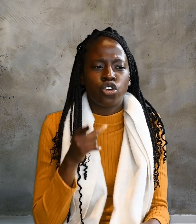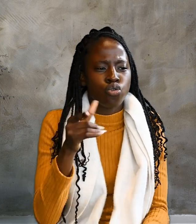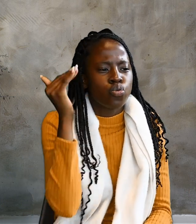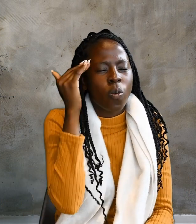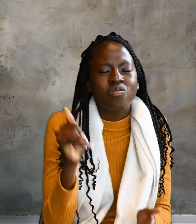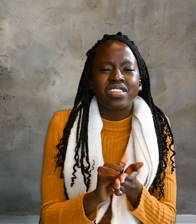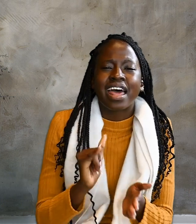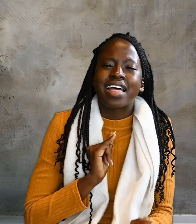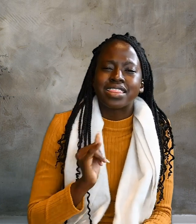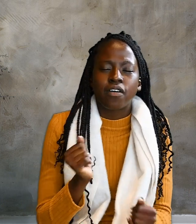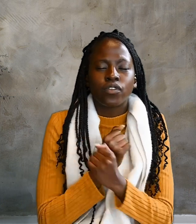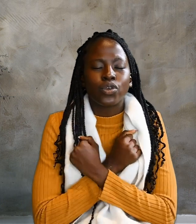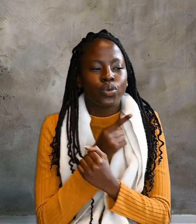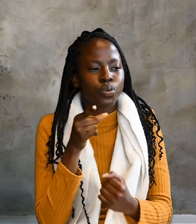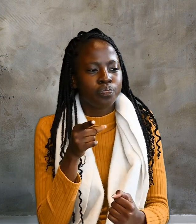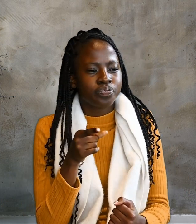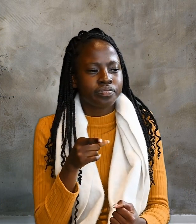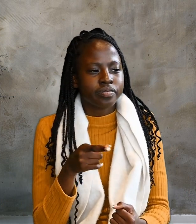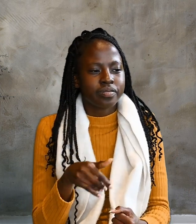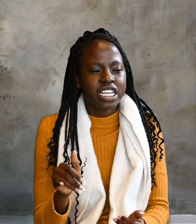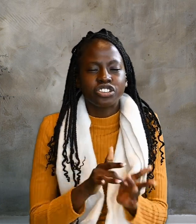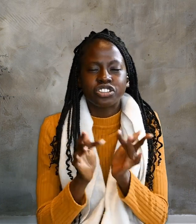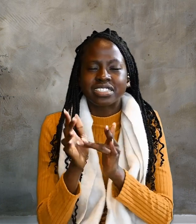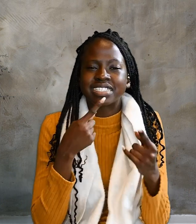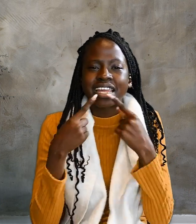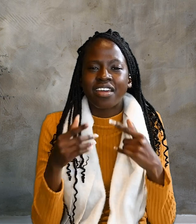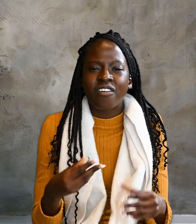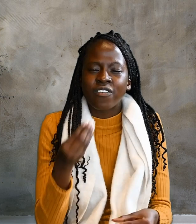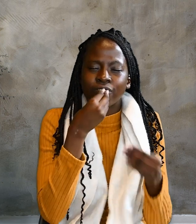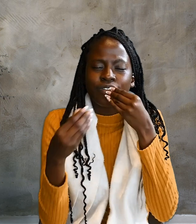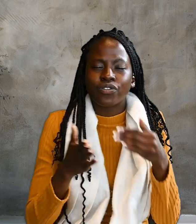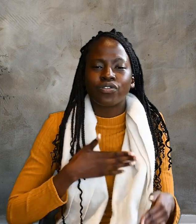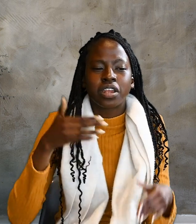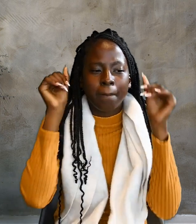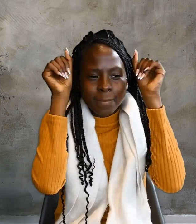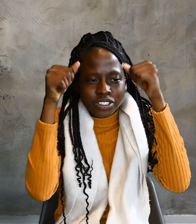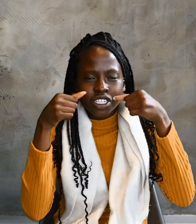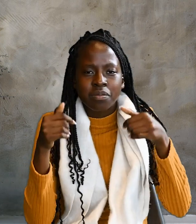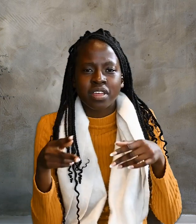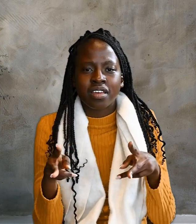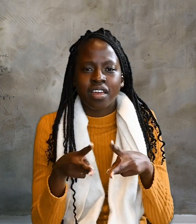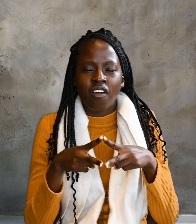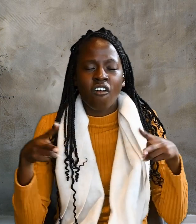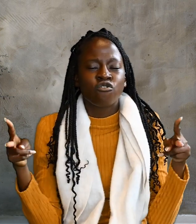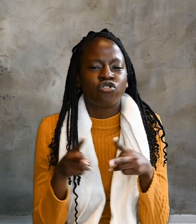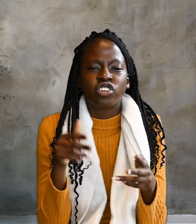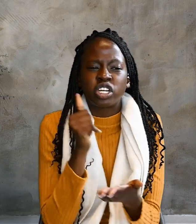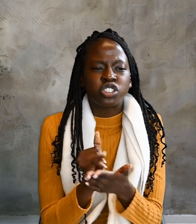You know that I love you. Jesus said, Feed my sheep. Very